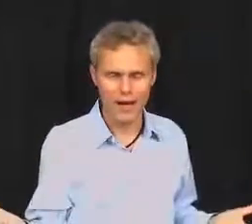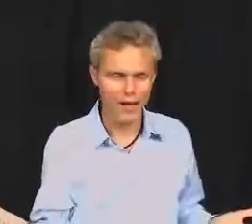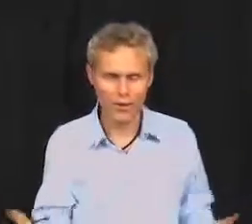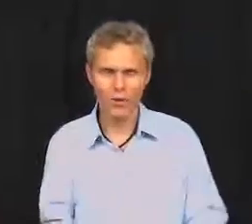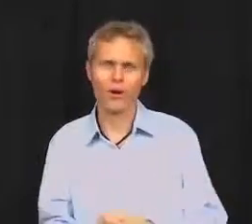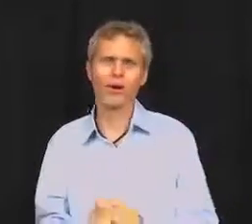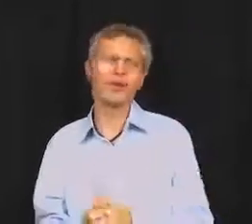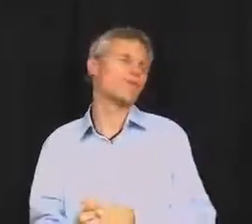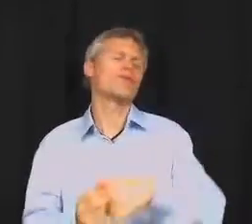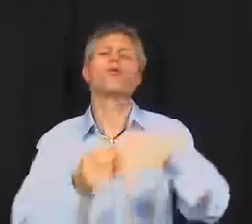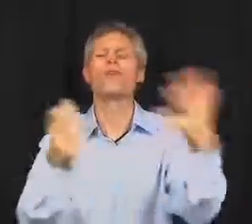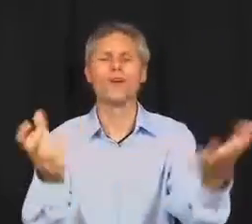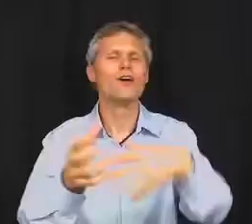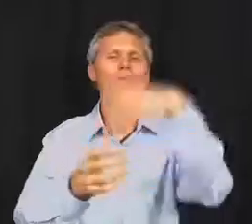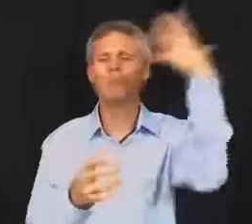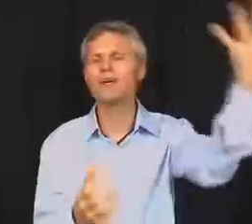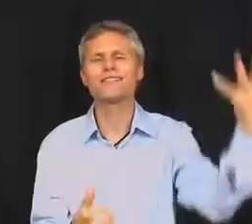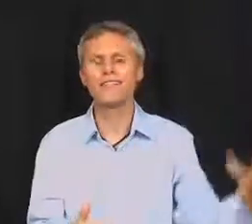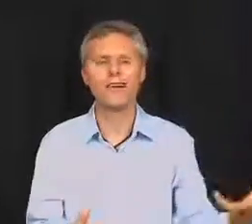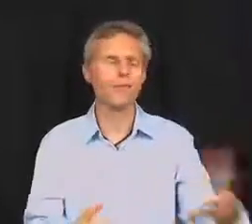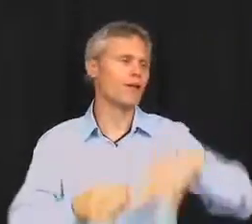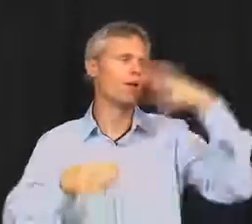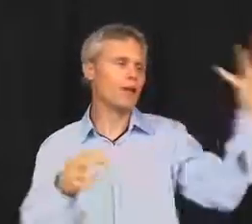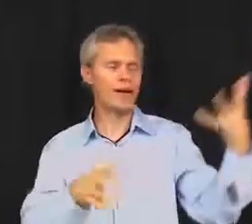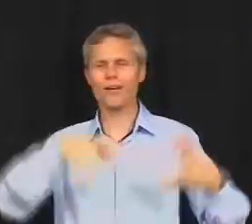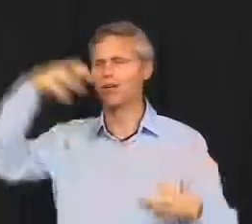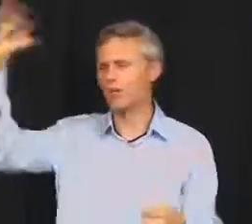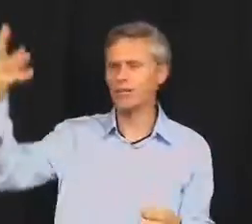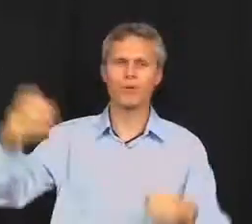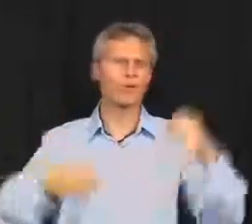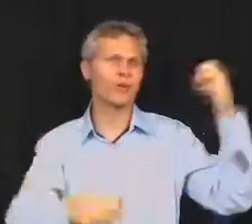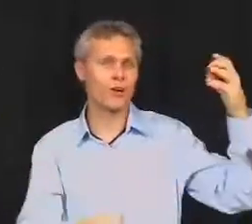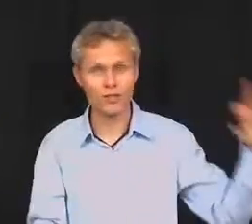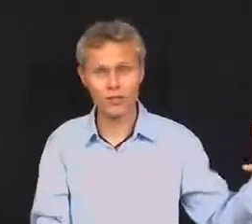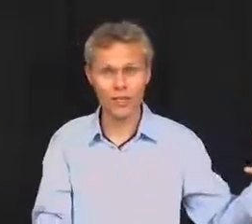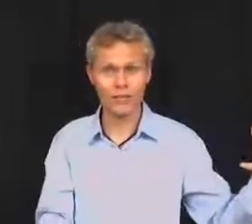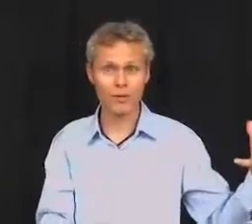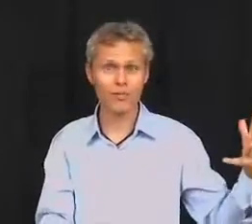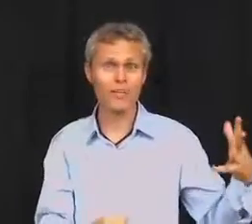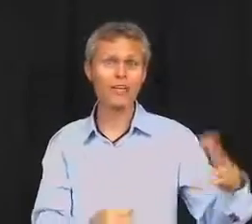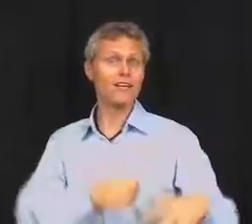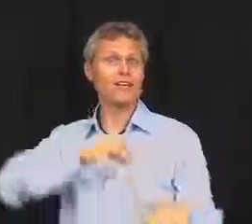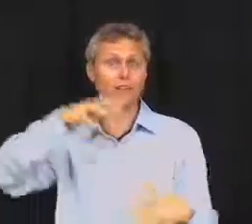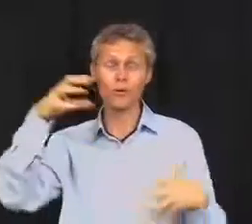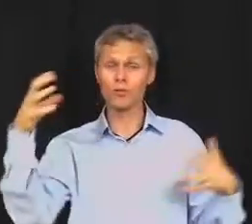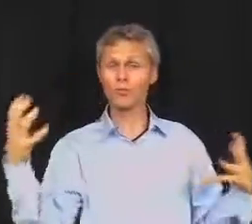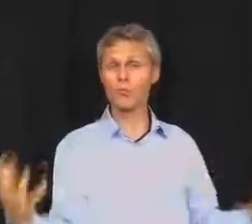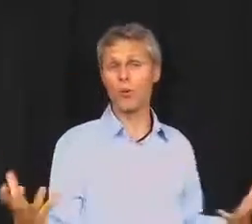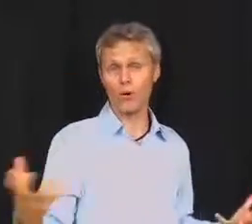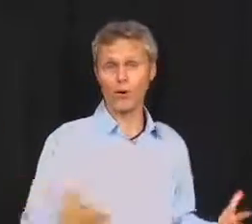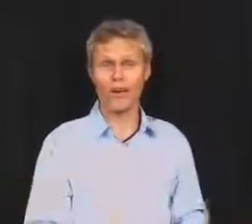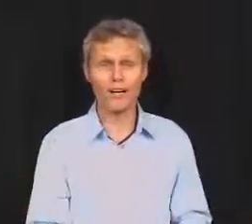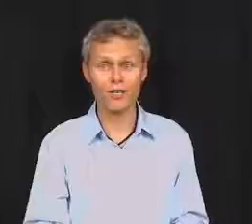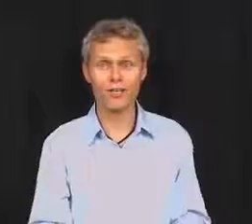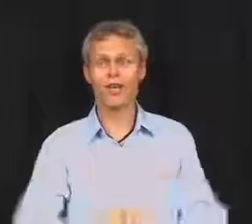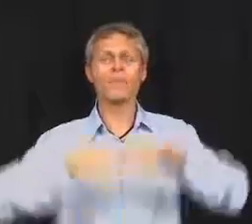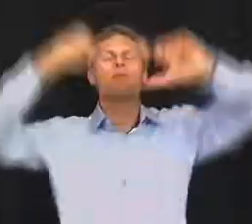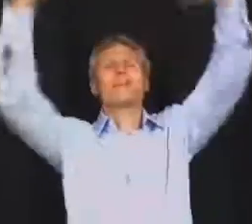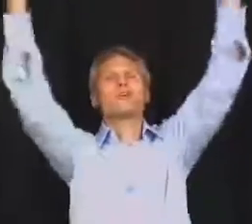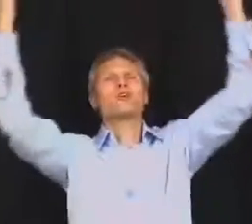or whoever. Pick some, you know, American or British person or Australian person. Someone who was born in that country. Maybe that's